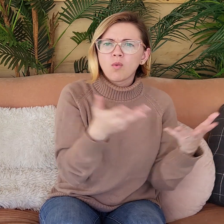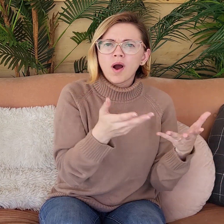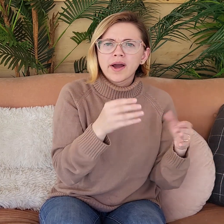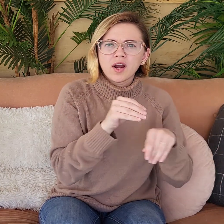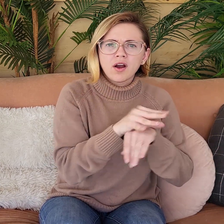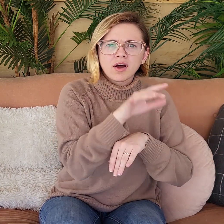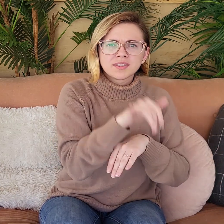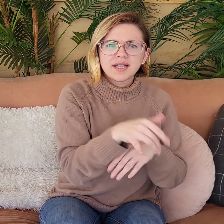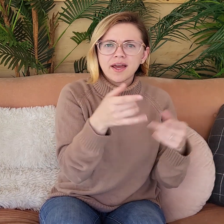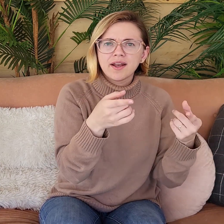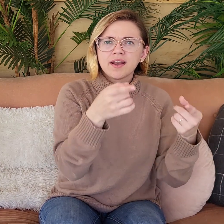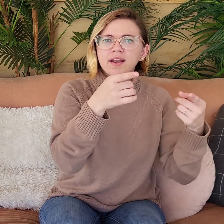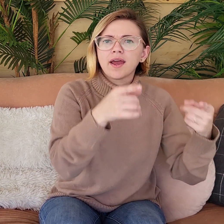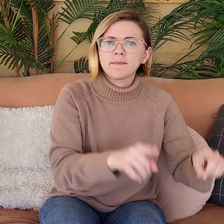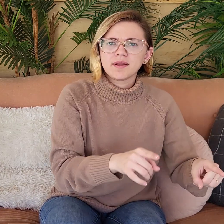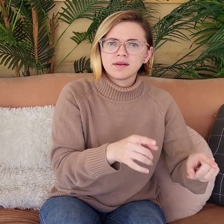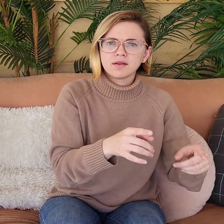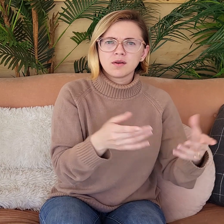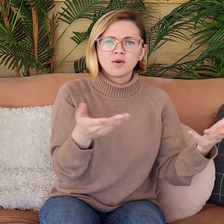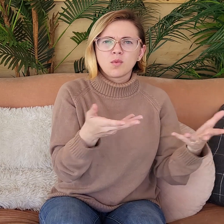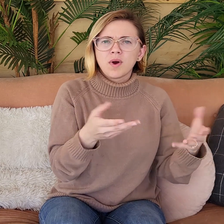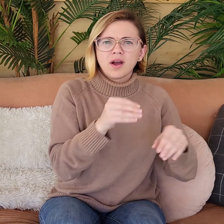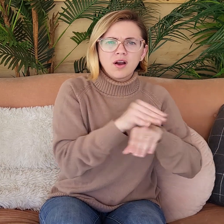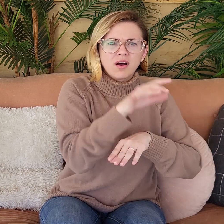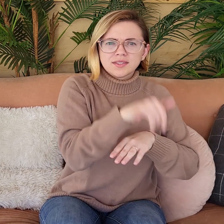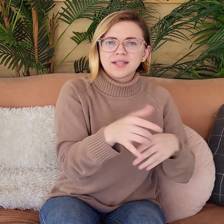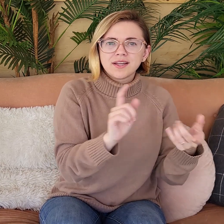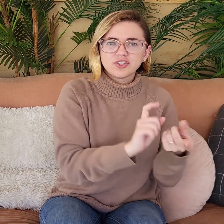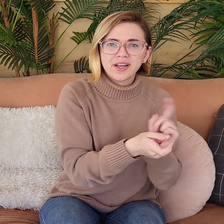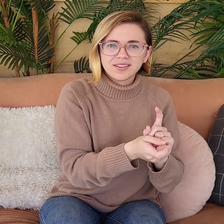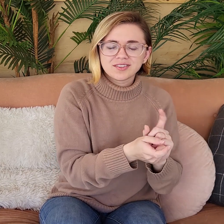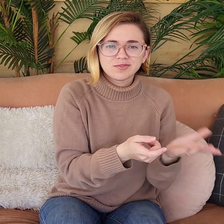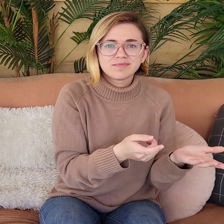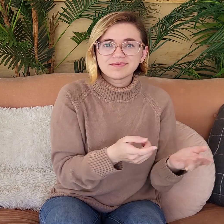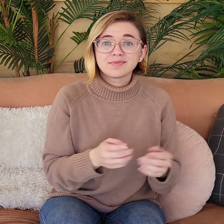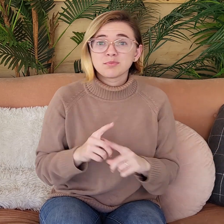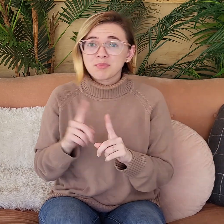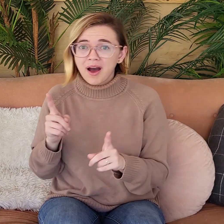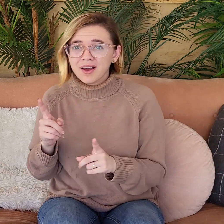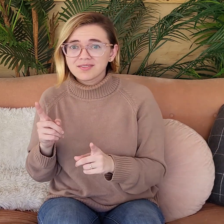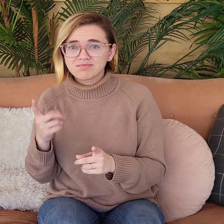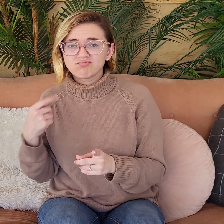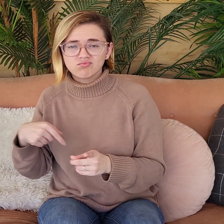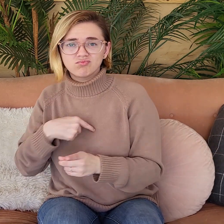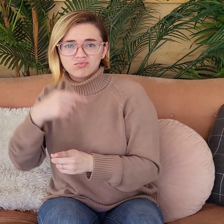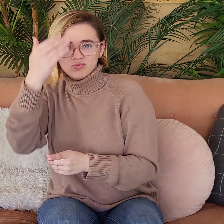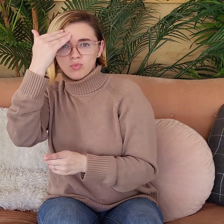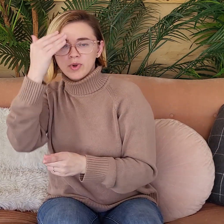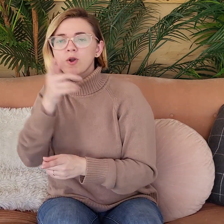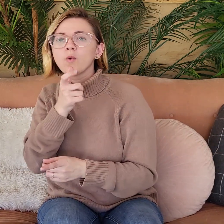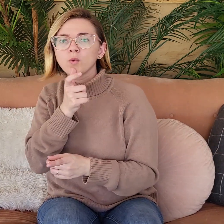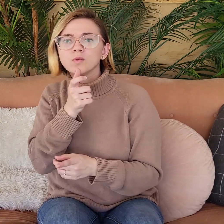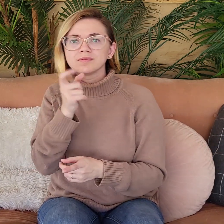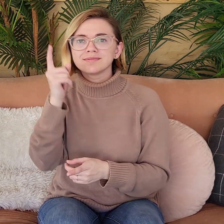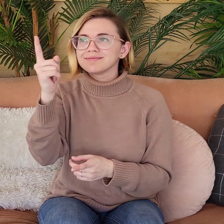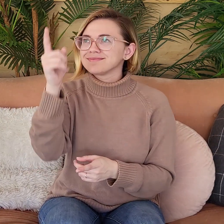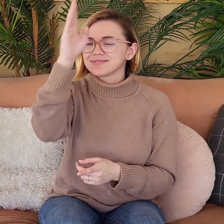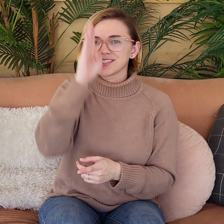who or what caused that to happen and what caused that change. But we know who.